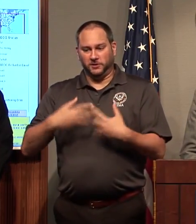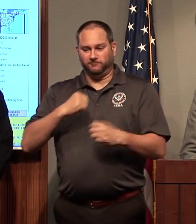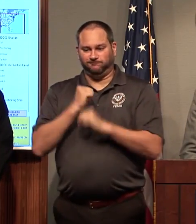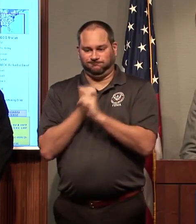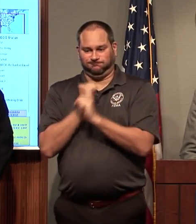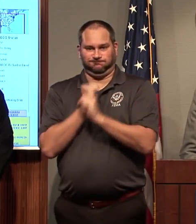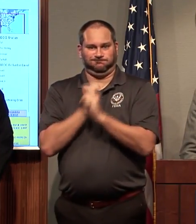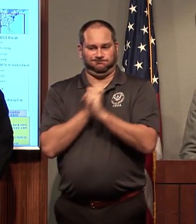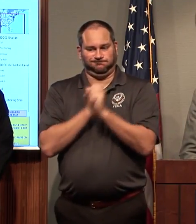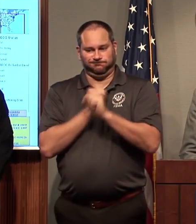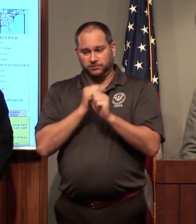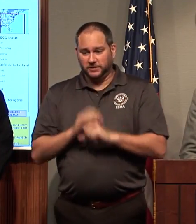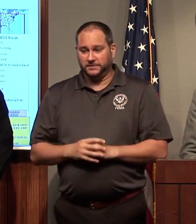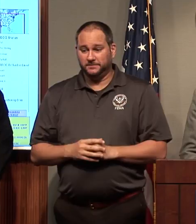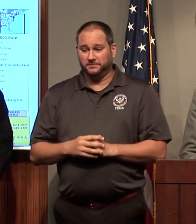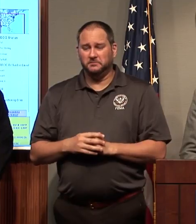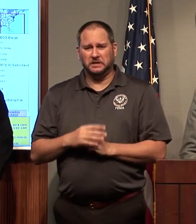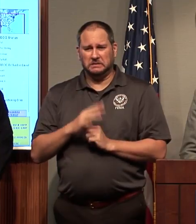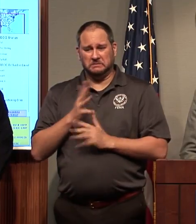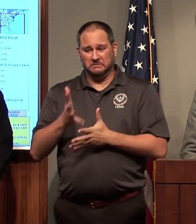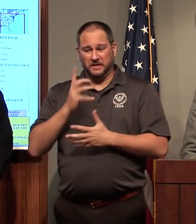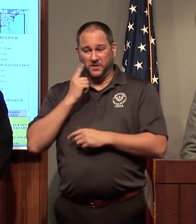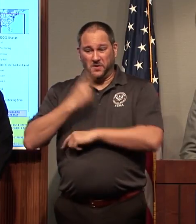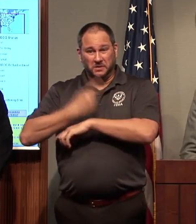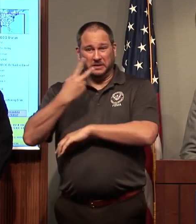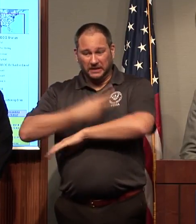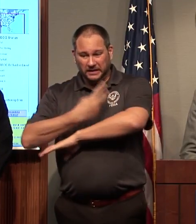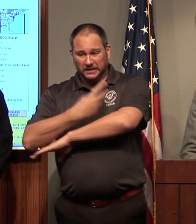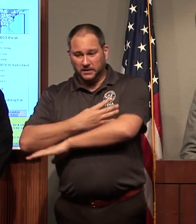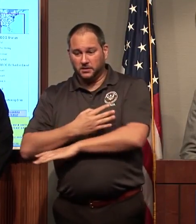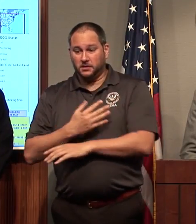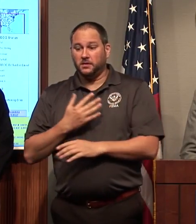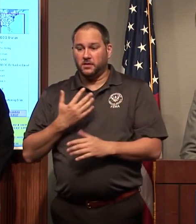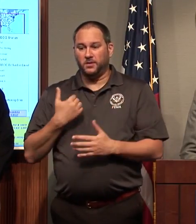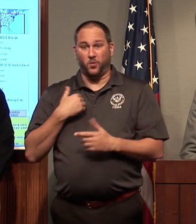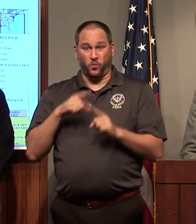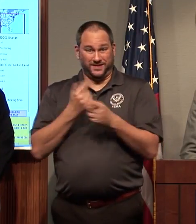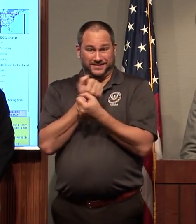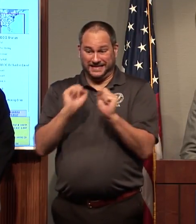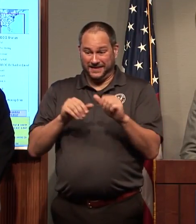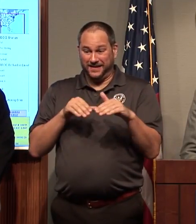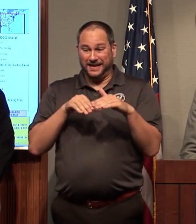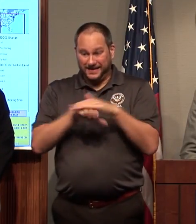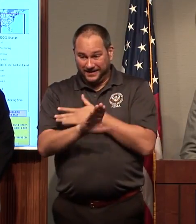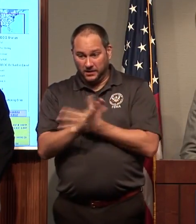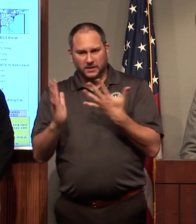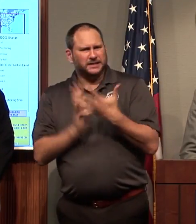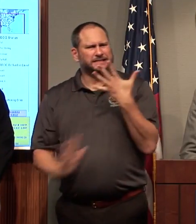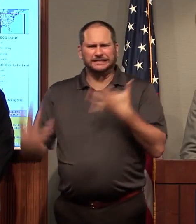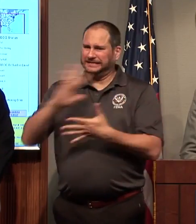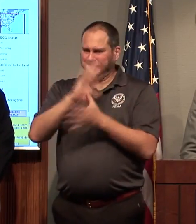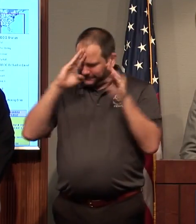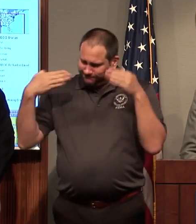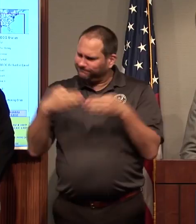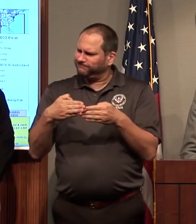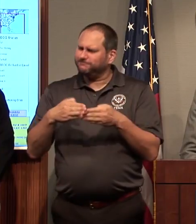However, is a priority once it's safe to reenter. It is a priority to get those electricity crews back in on the ground.